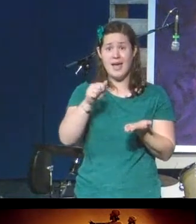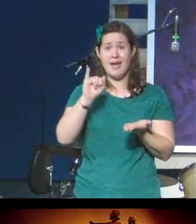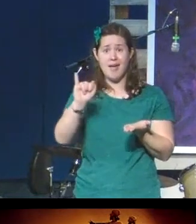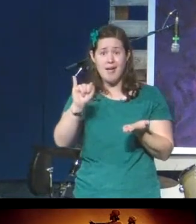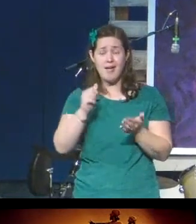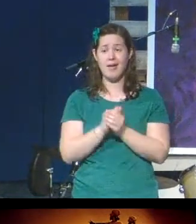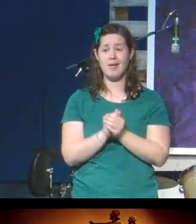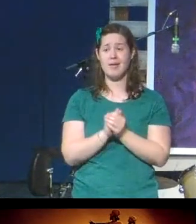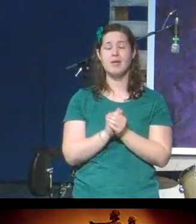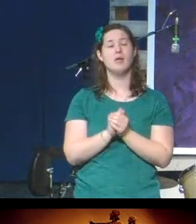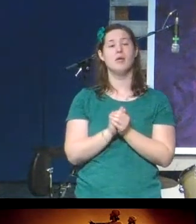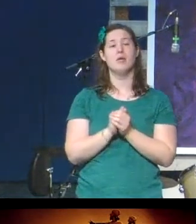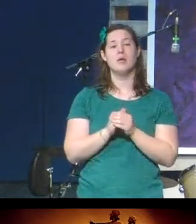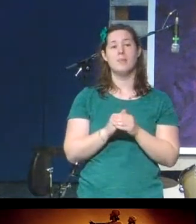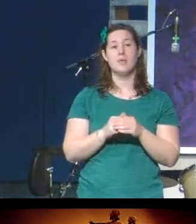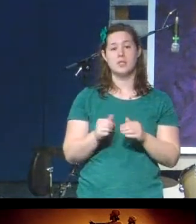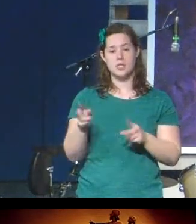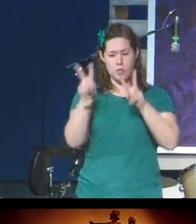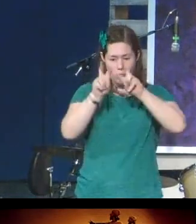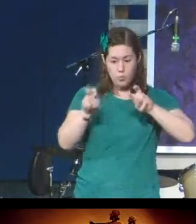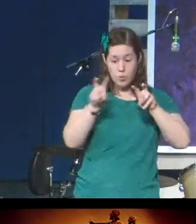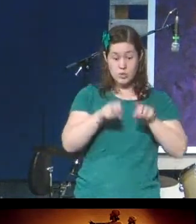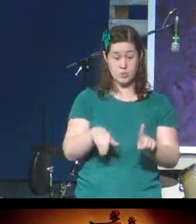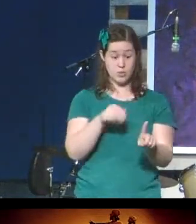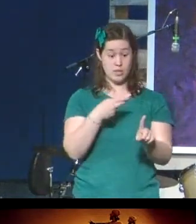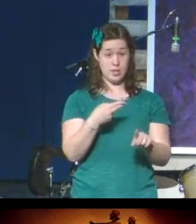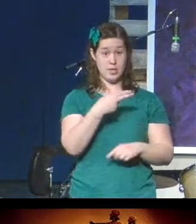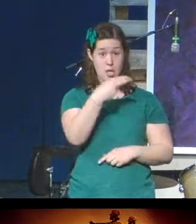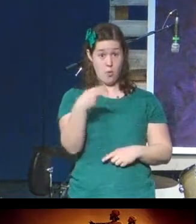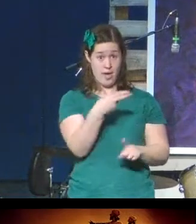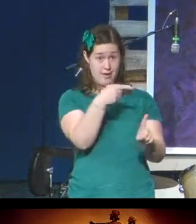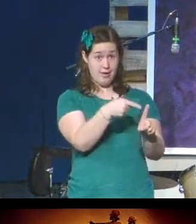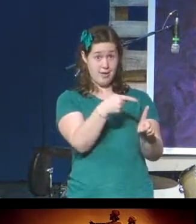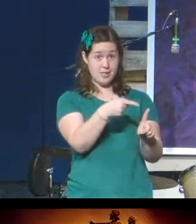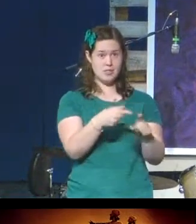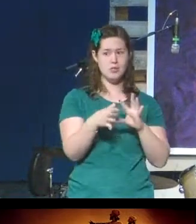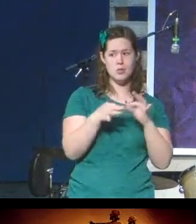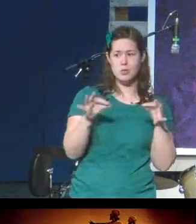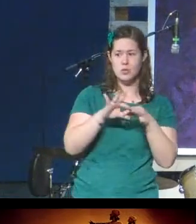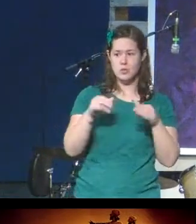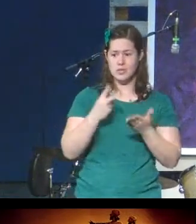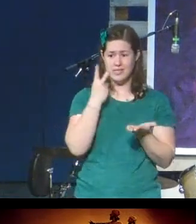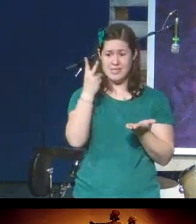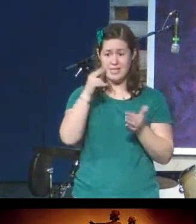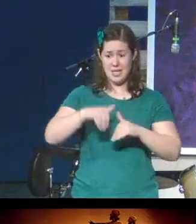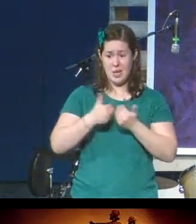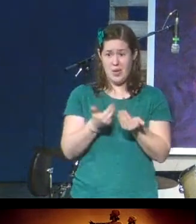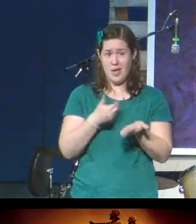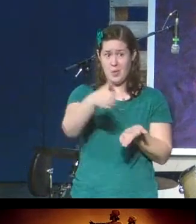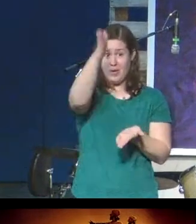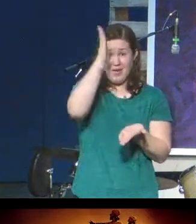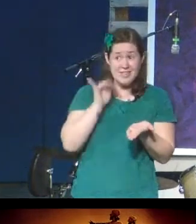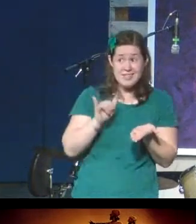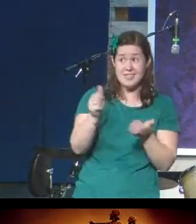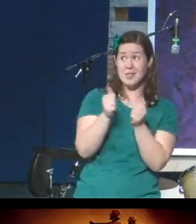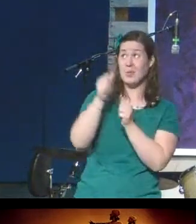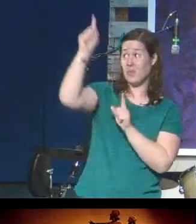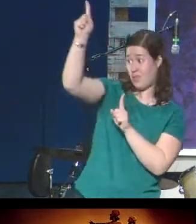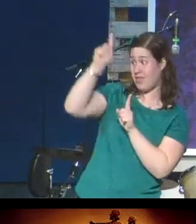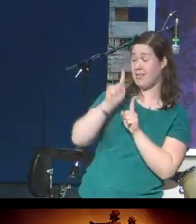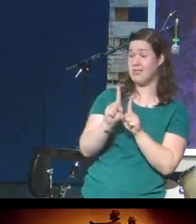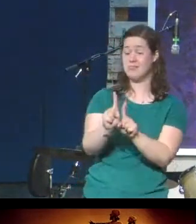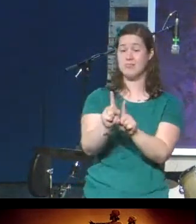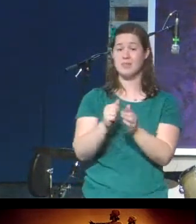story of Haggai, the prophet, and also seeing how it is that God is still with us, we're actually able to see that many of our concerns and